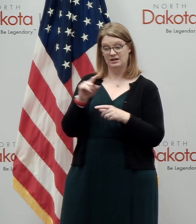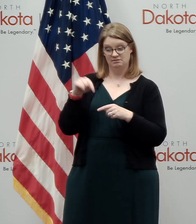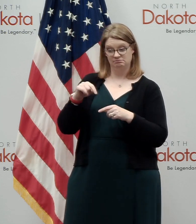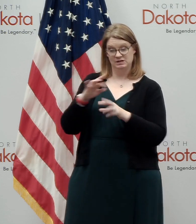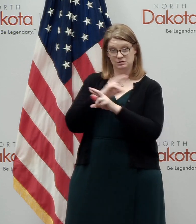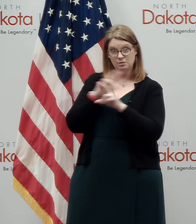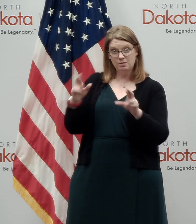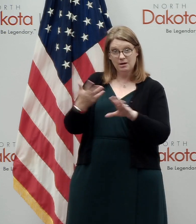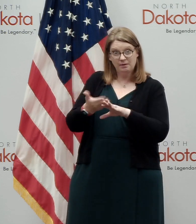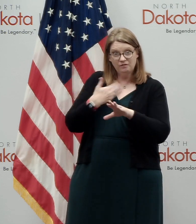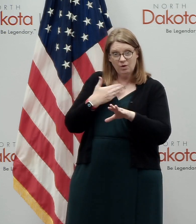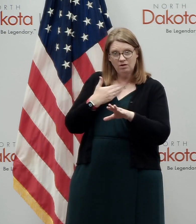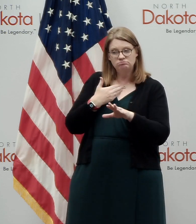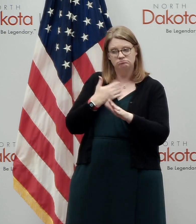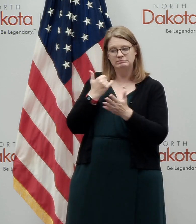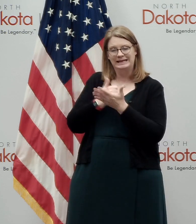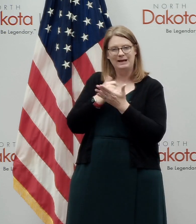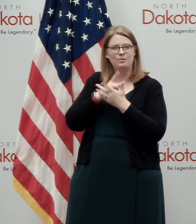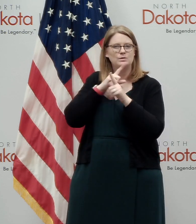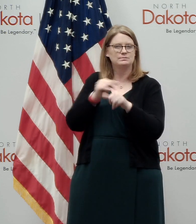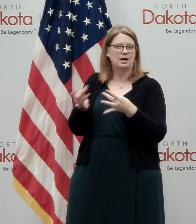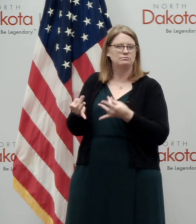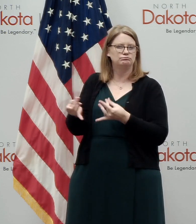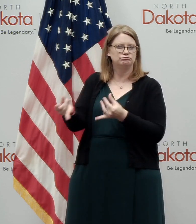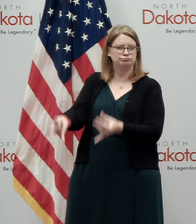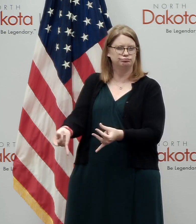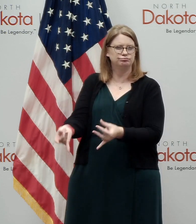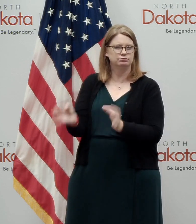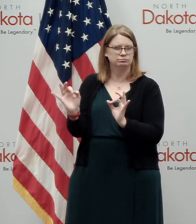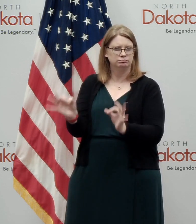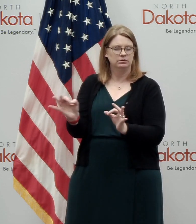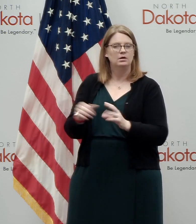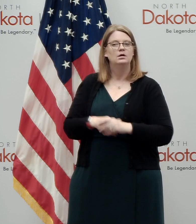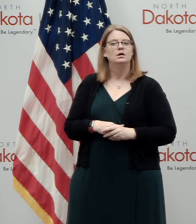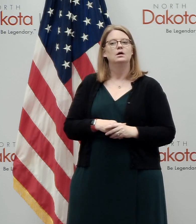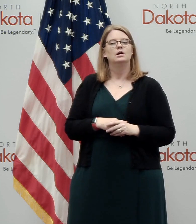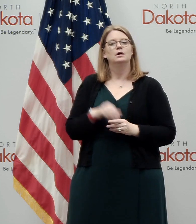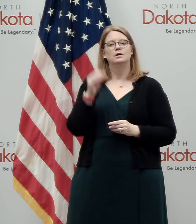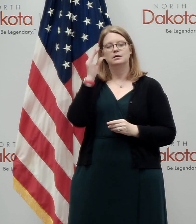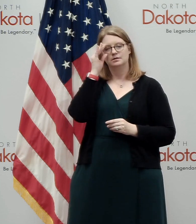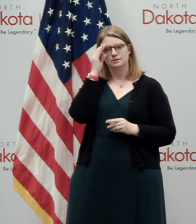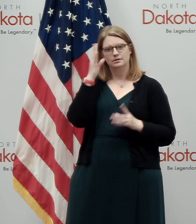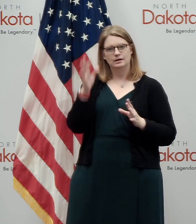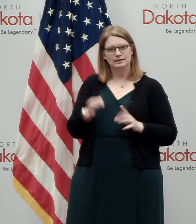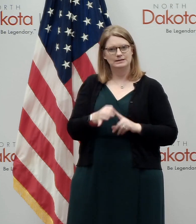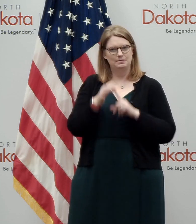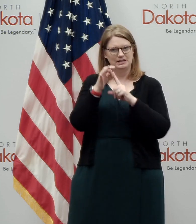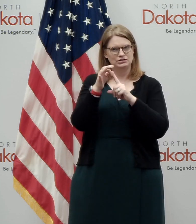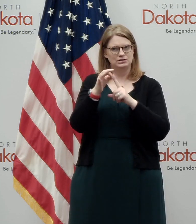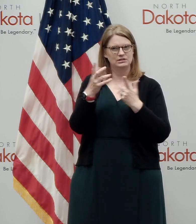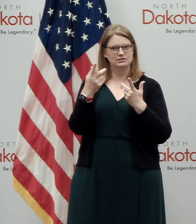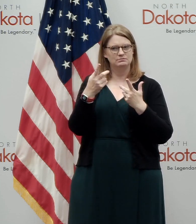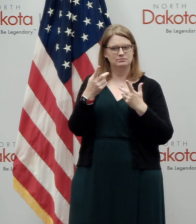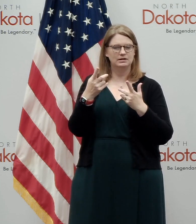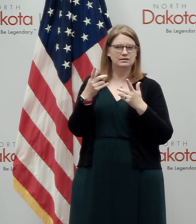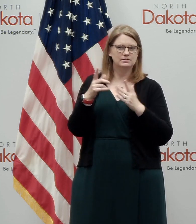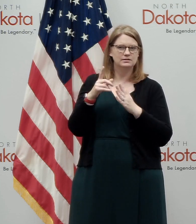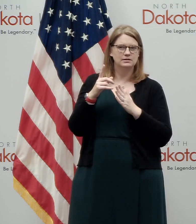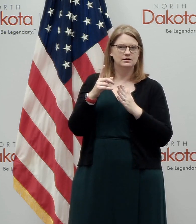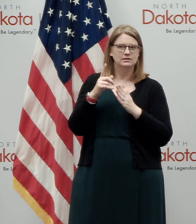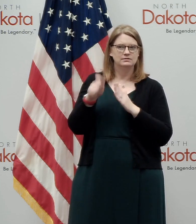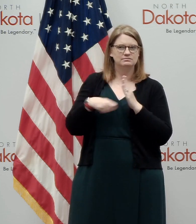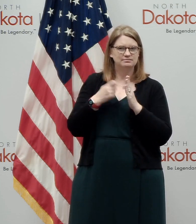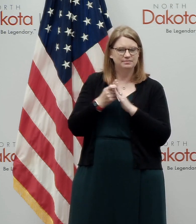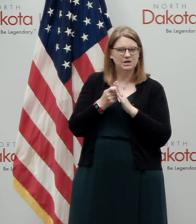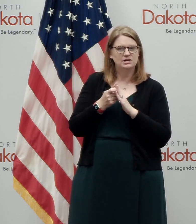help you respond more efficiently and safely during an emergency, especially, uh, our, our periods of time when we've got